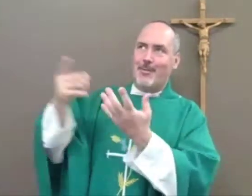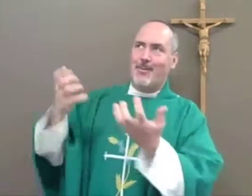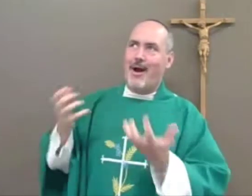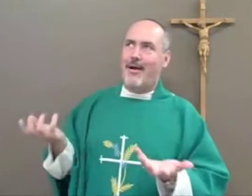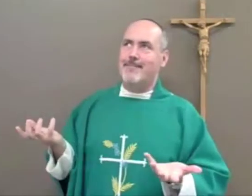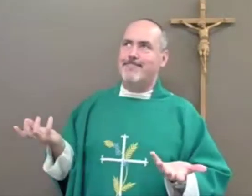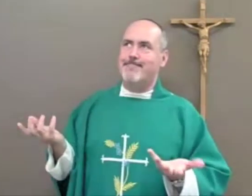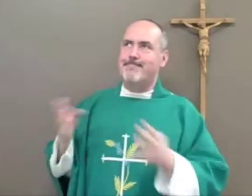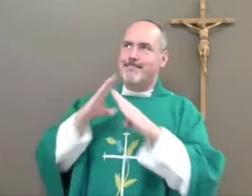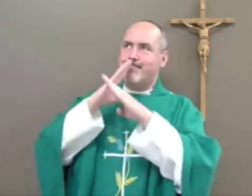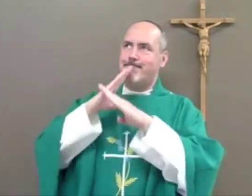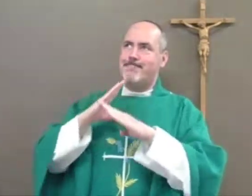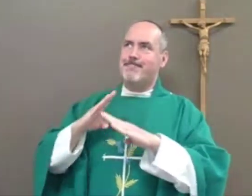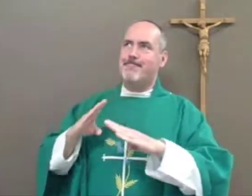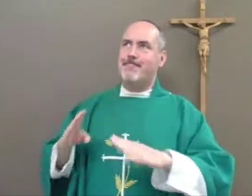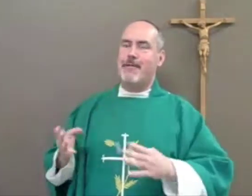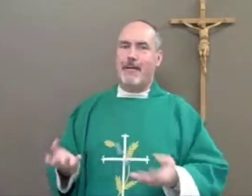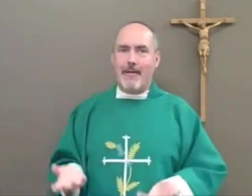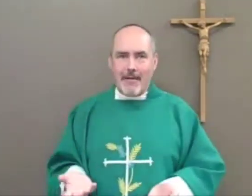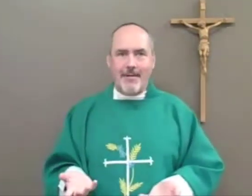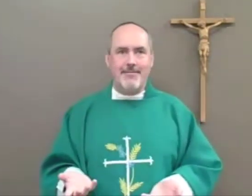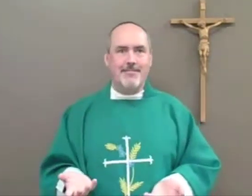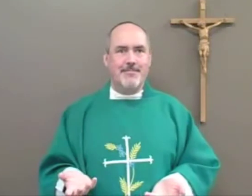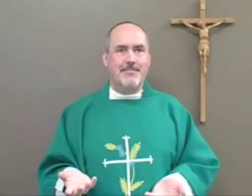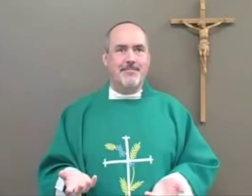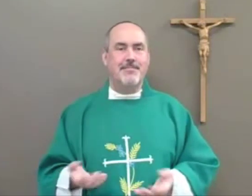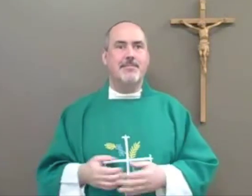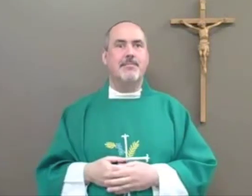exactly what I need to hear, instead of being met with silence.